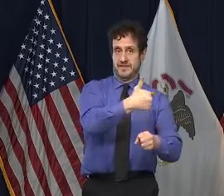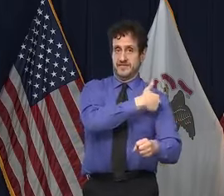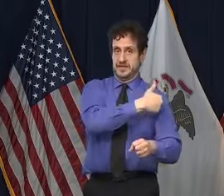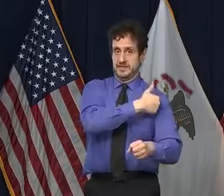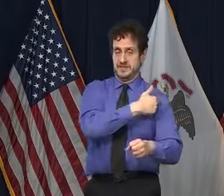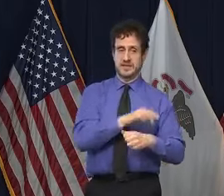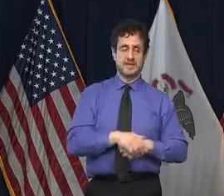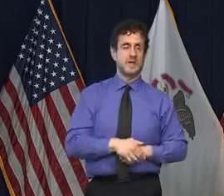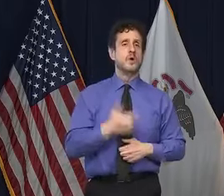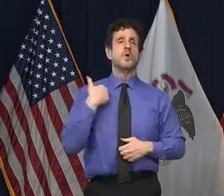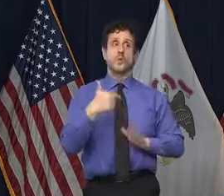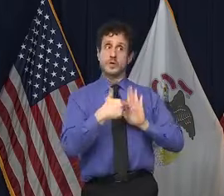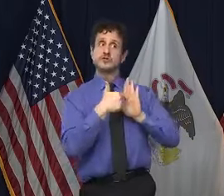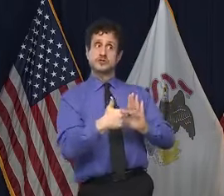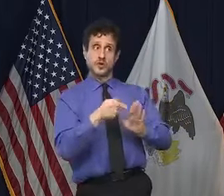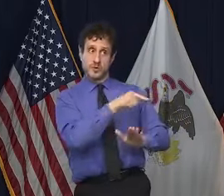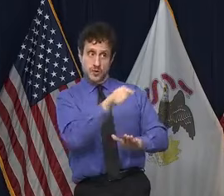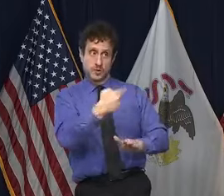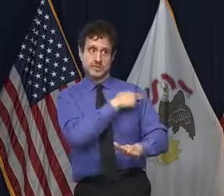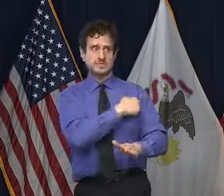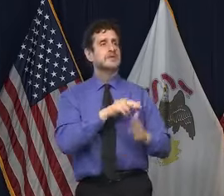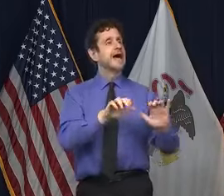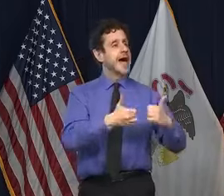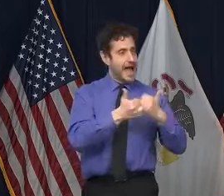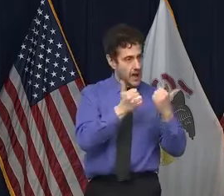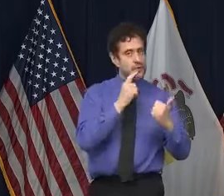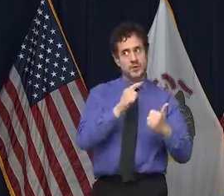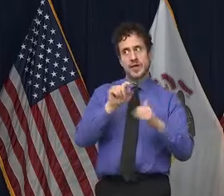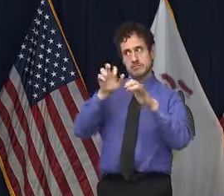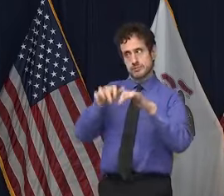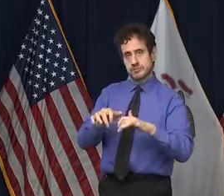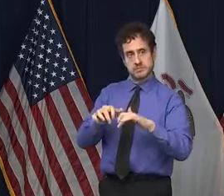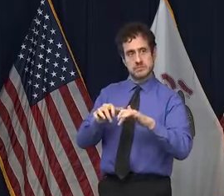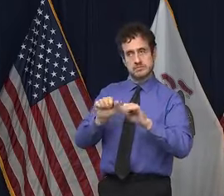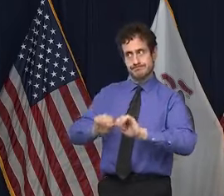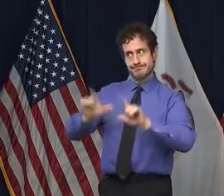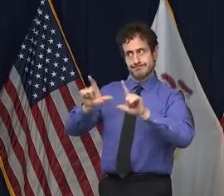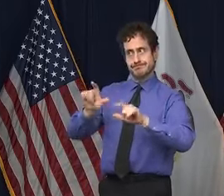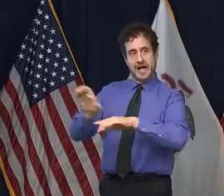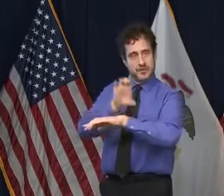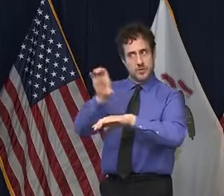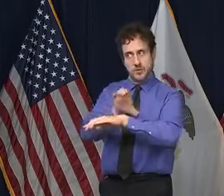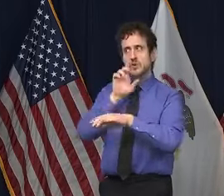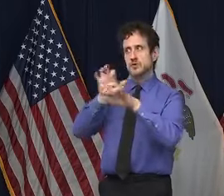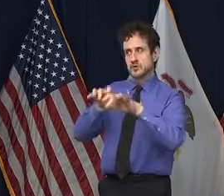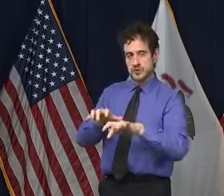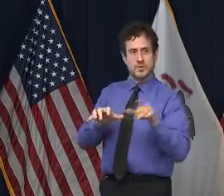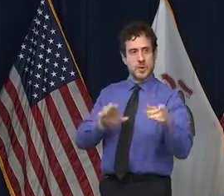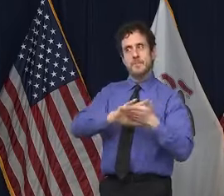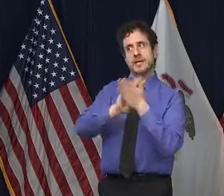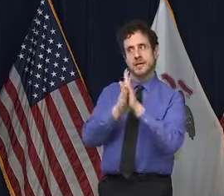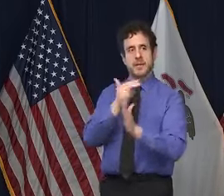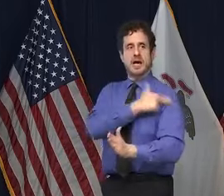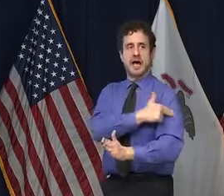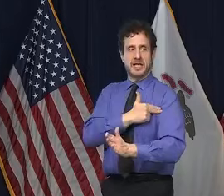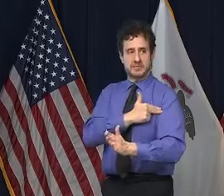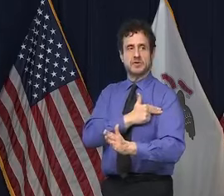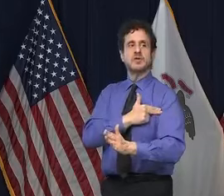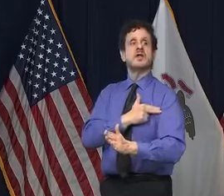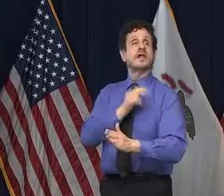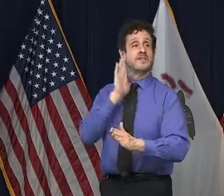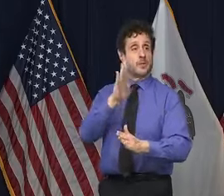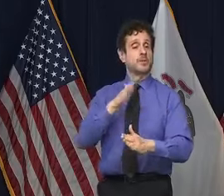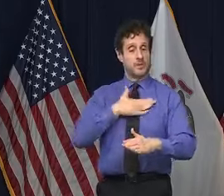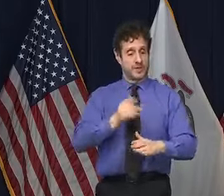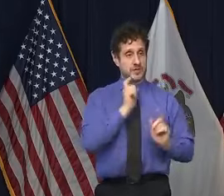to show them how to go online and do that. So, again, there's a process. Many people have signed up. We have additional hospitals. We want